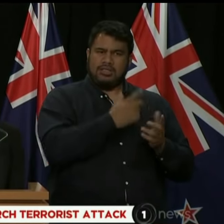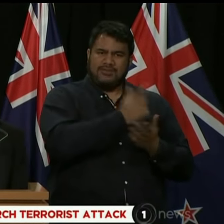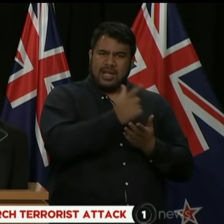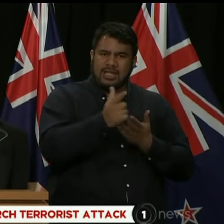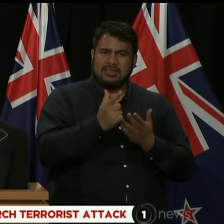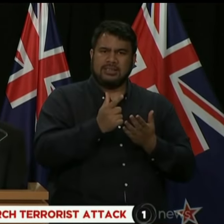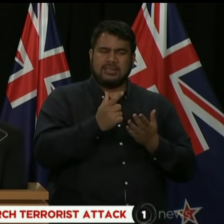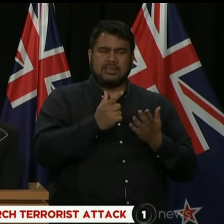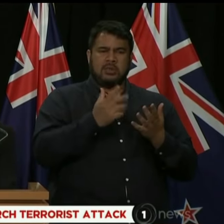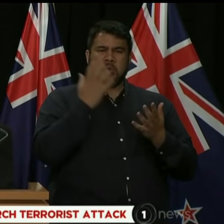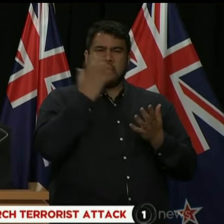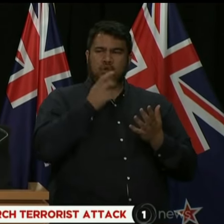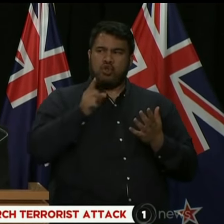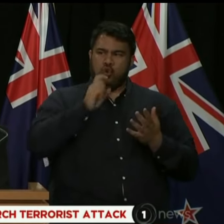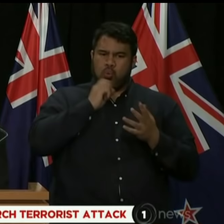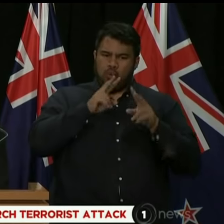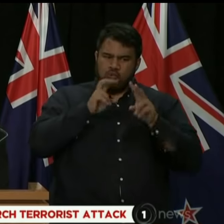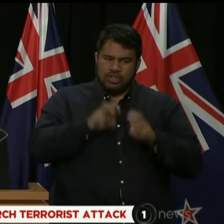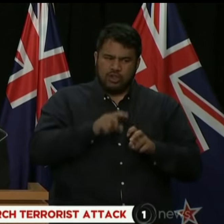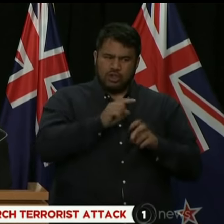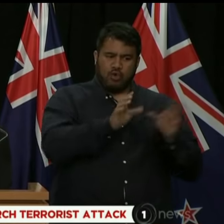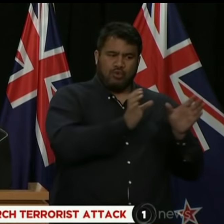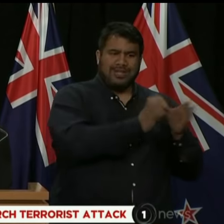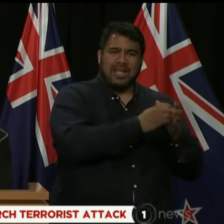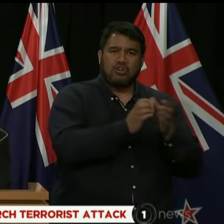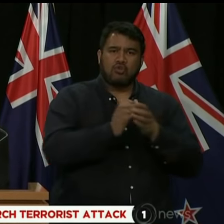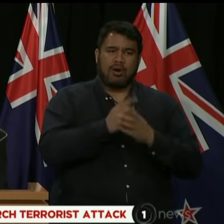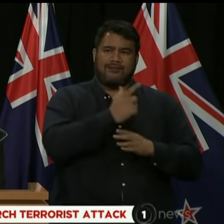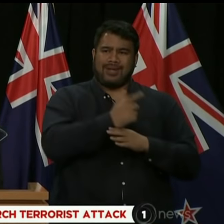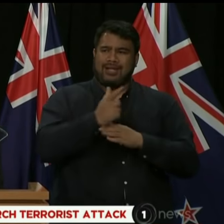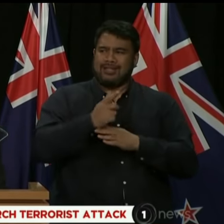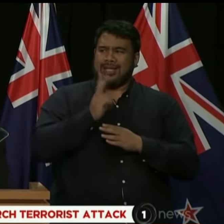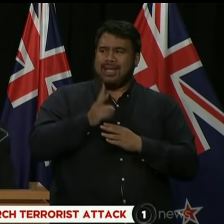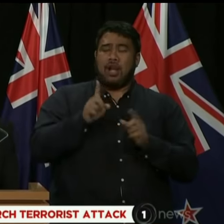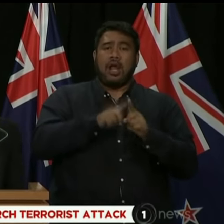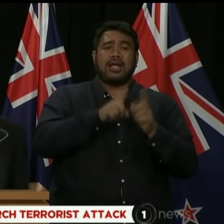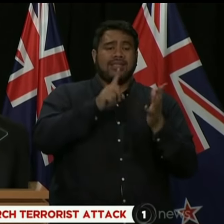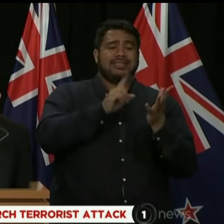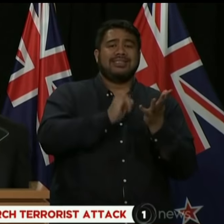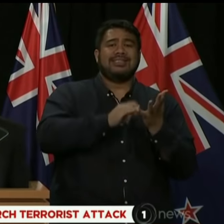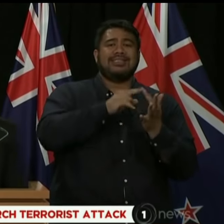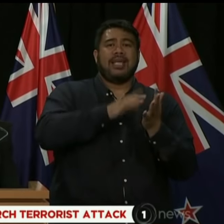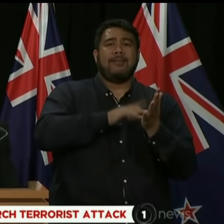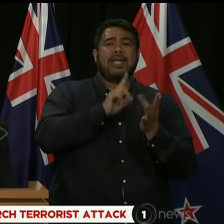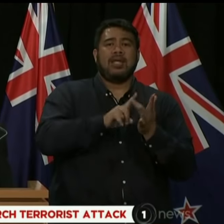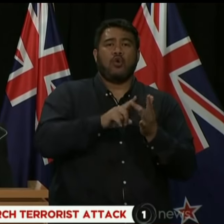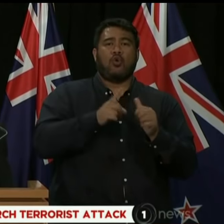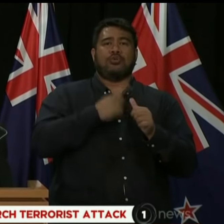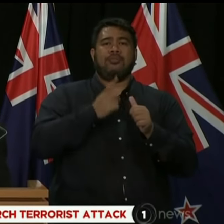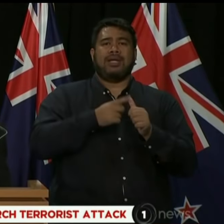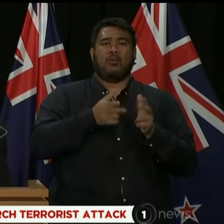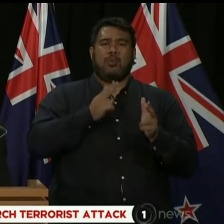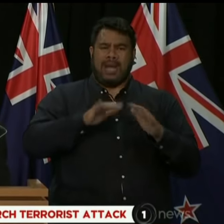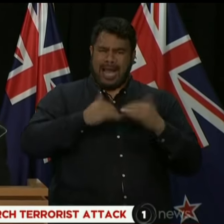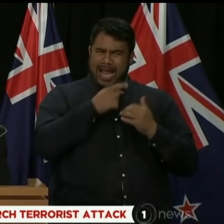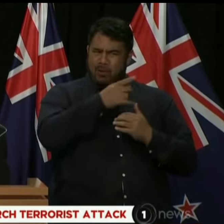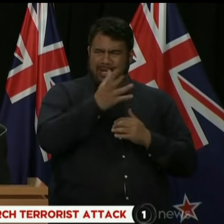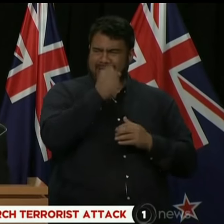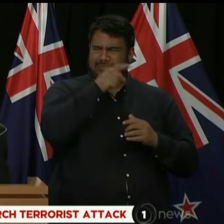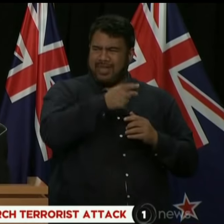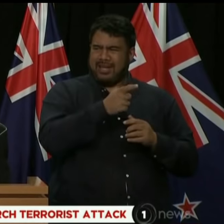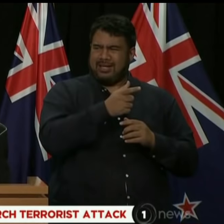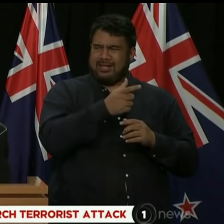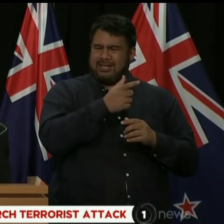category, so how is it that you could get a license like that, semi-automatic weapon? My understanding is he held a